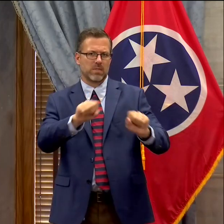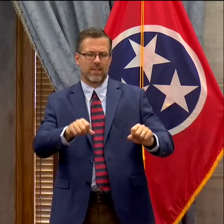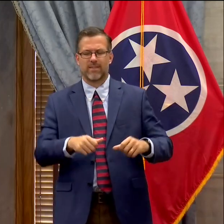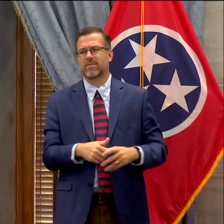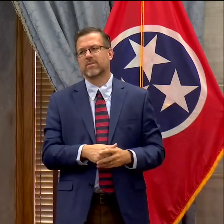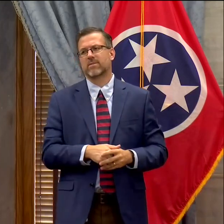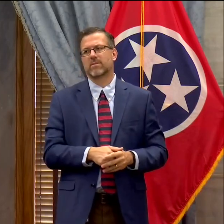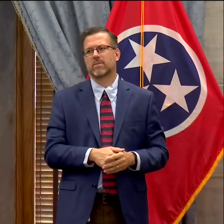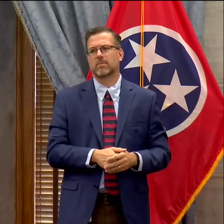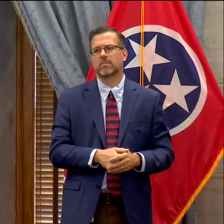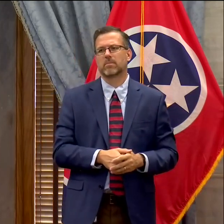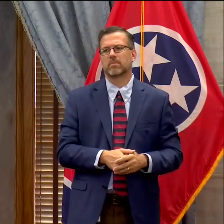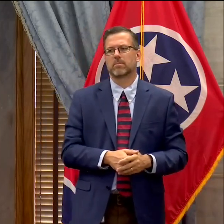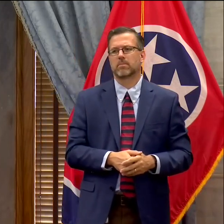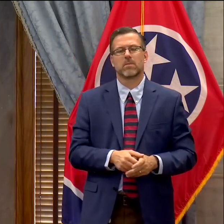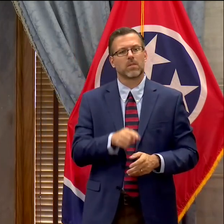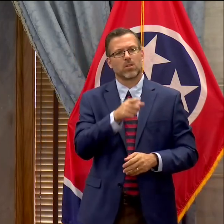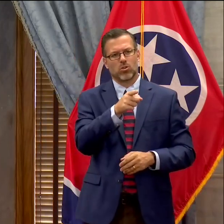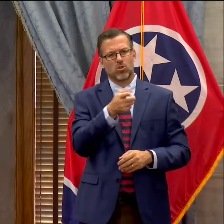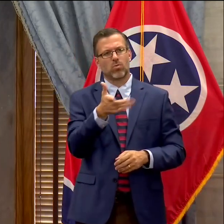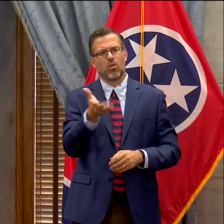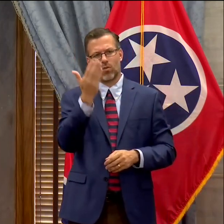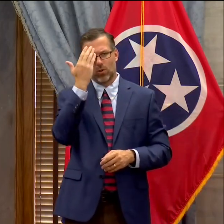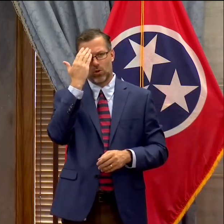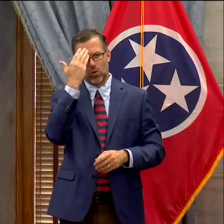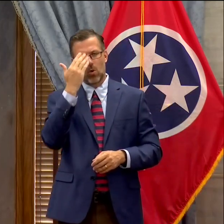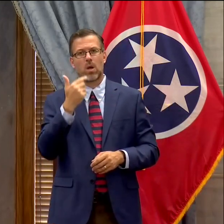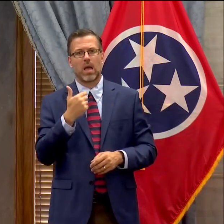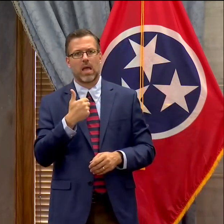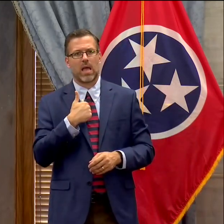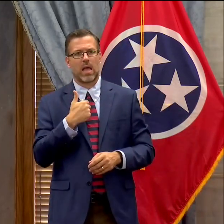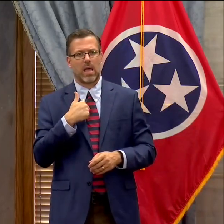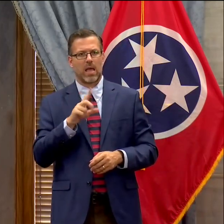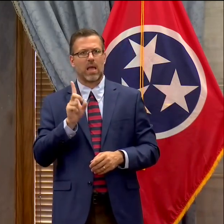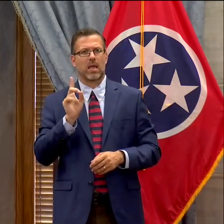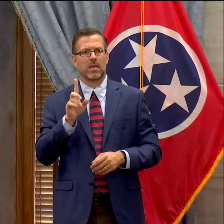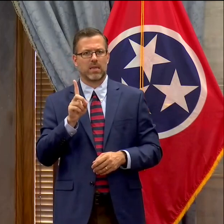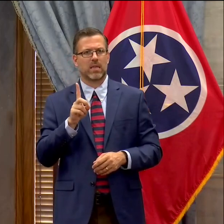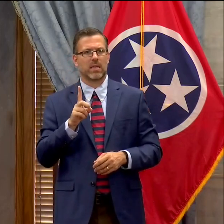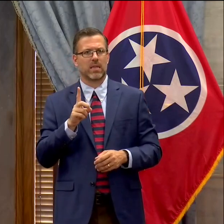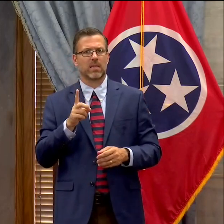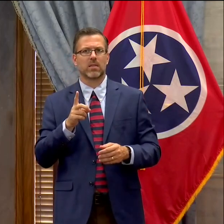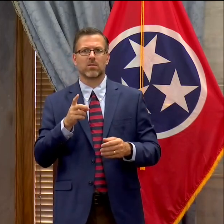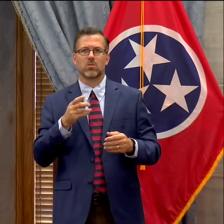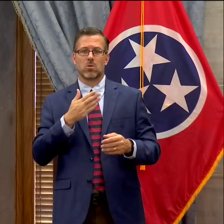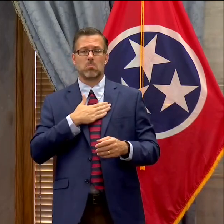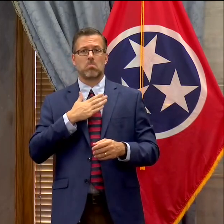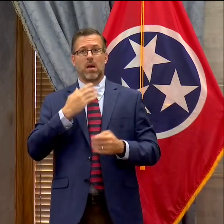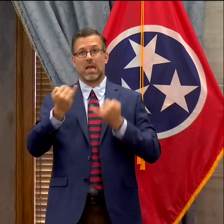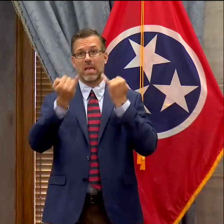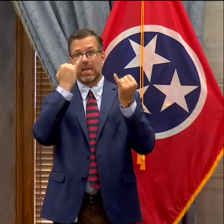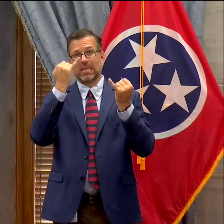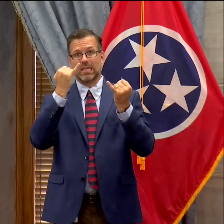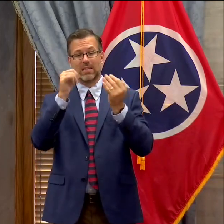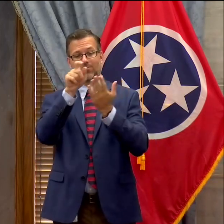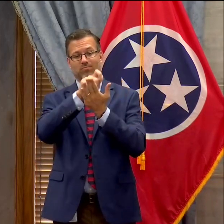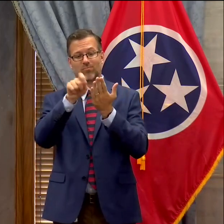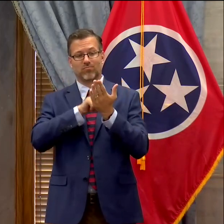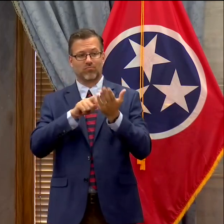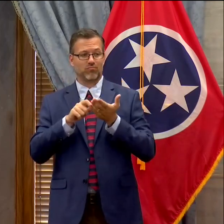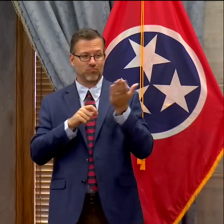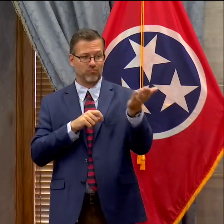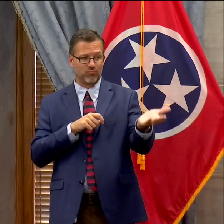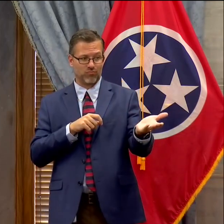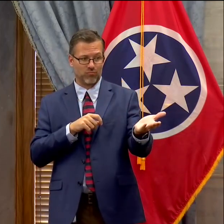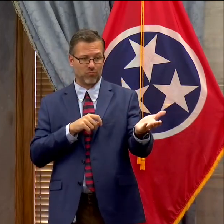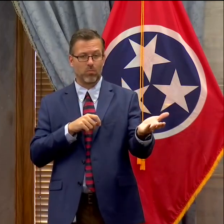I'll just say that, as you know, I've proposed language, and that was amended in different ways. That's how